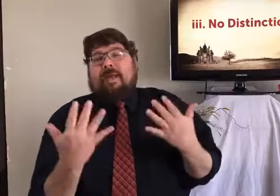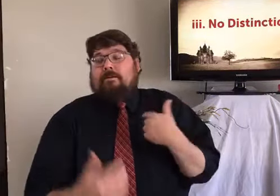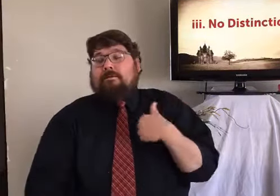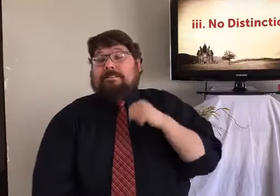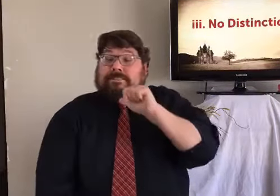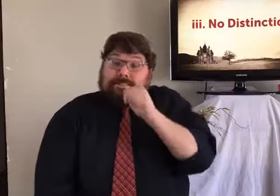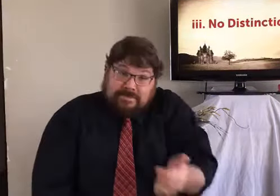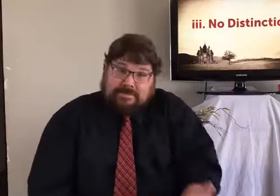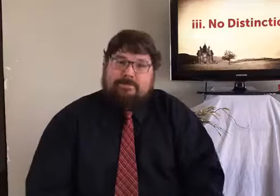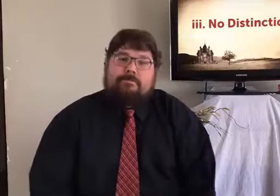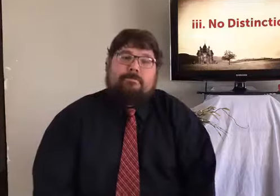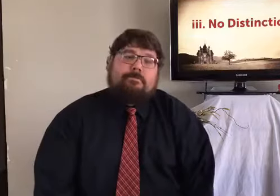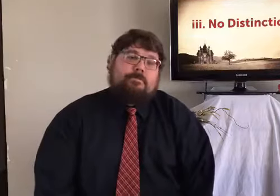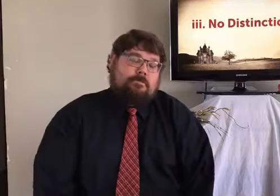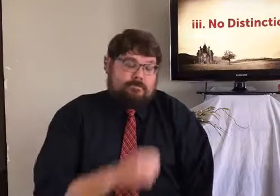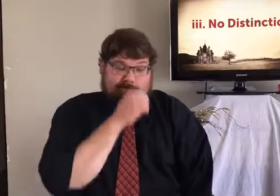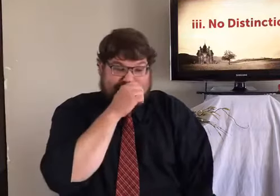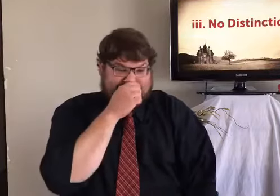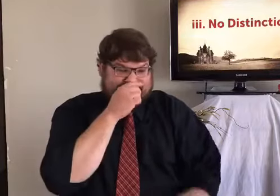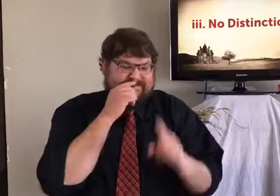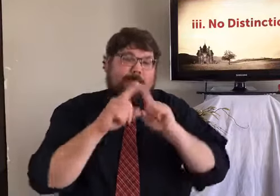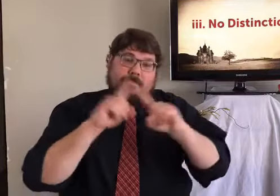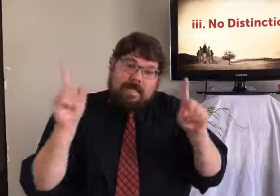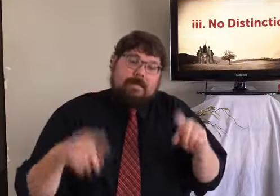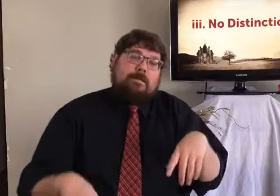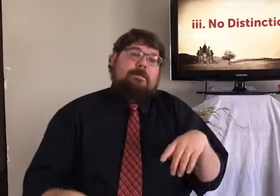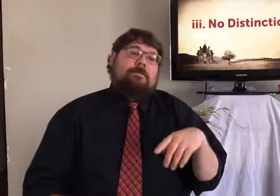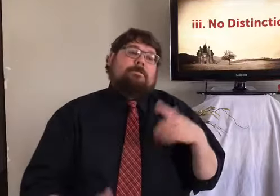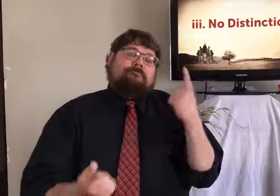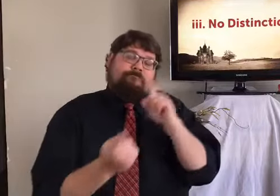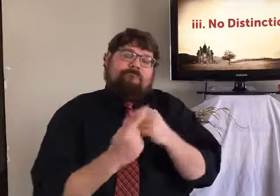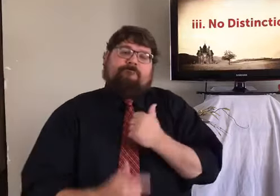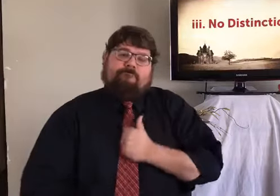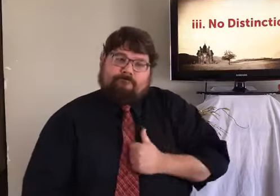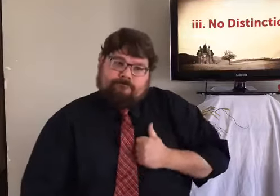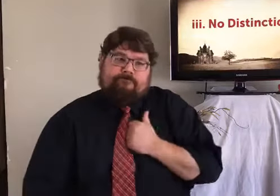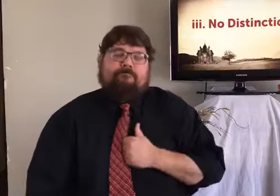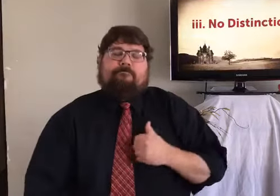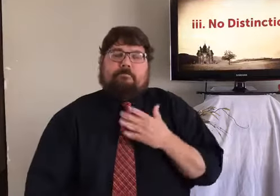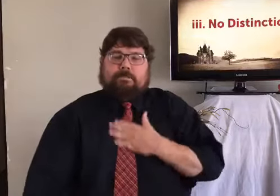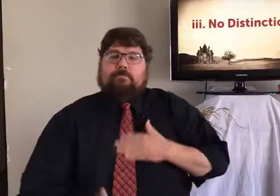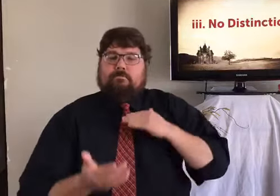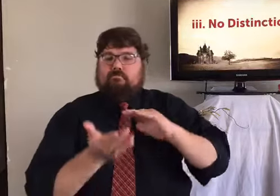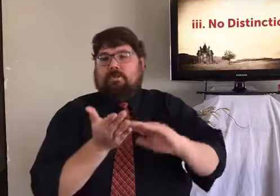salty means I said, I could wait. I could have reacted differently. But I didn't.